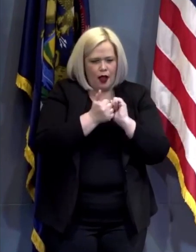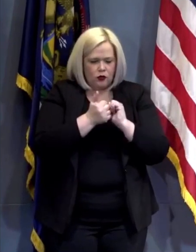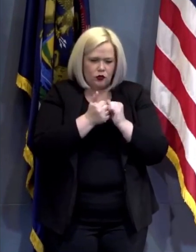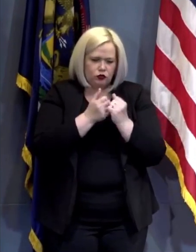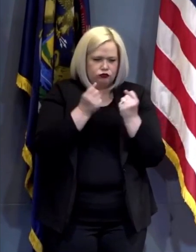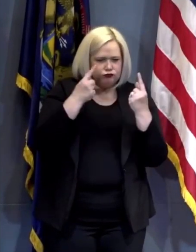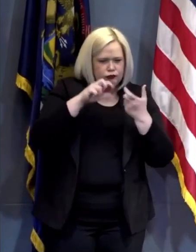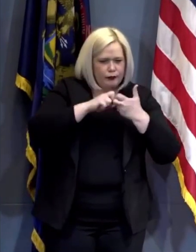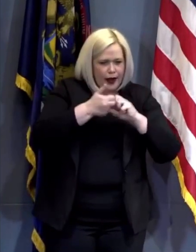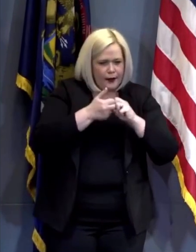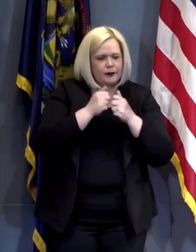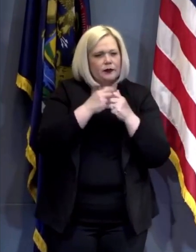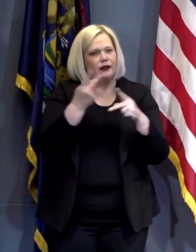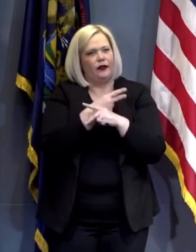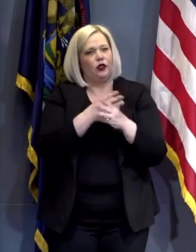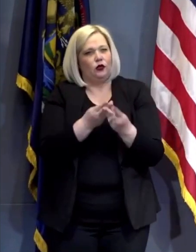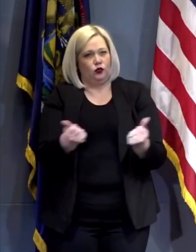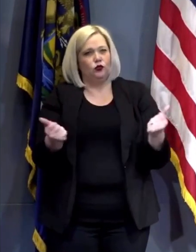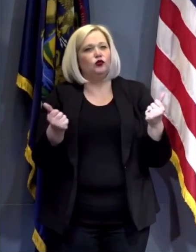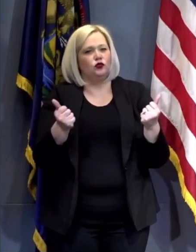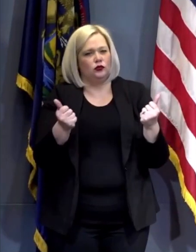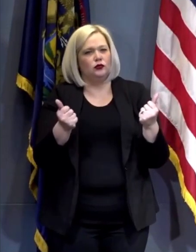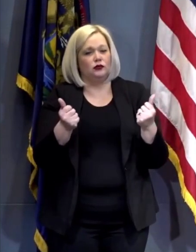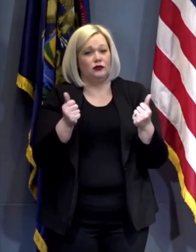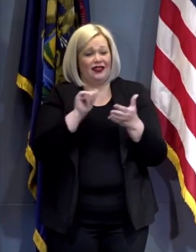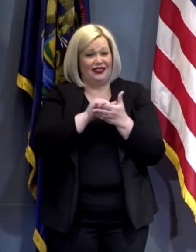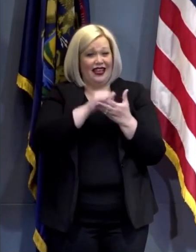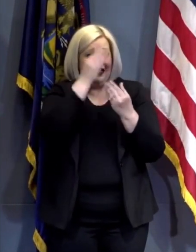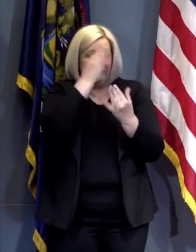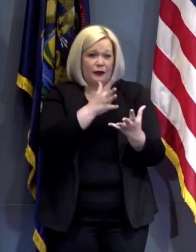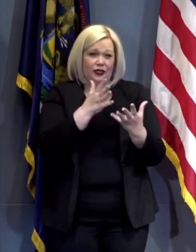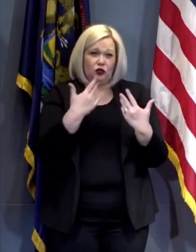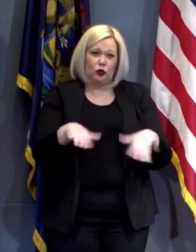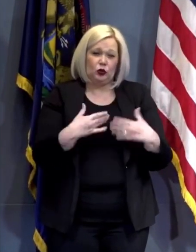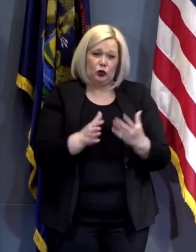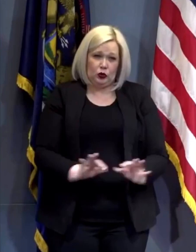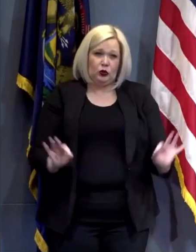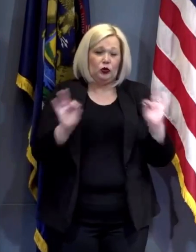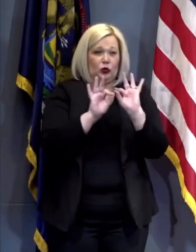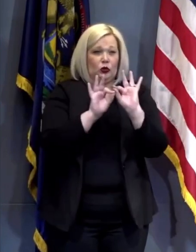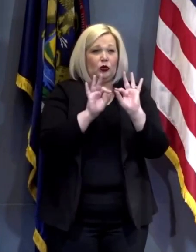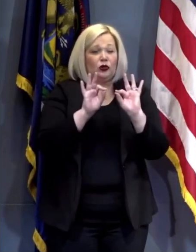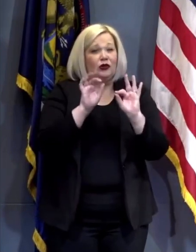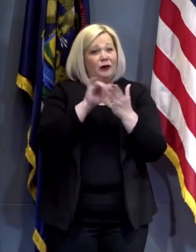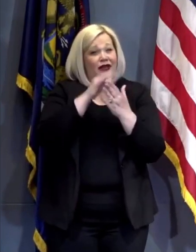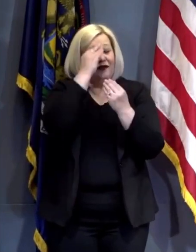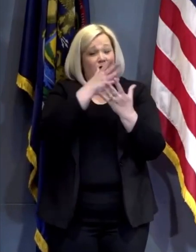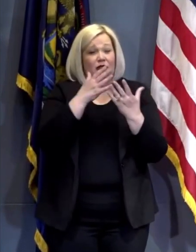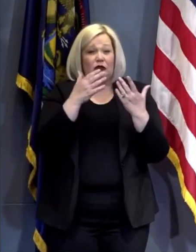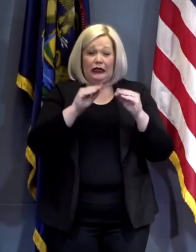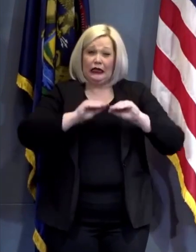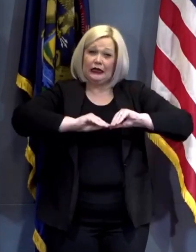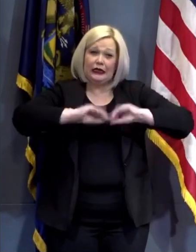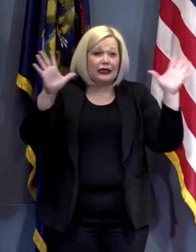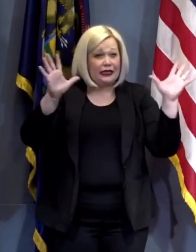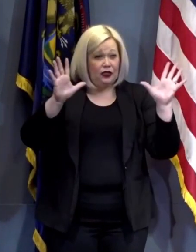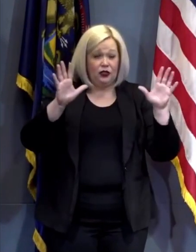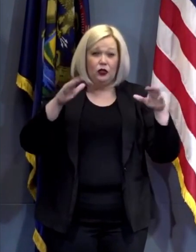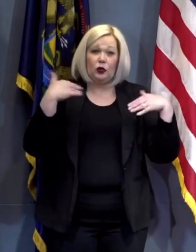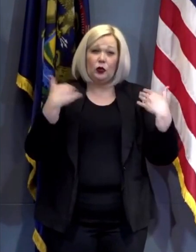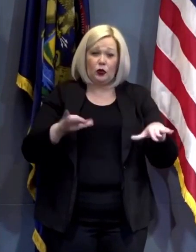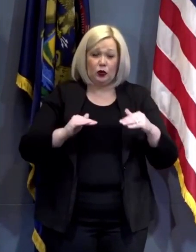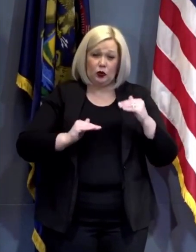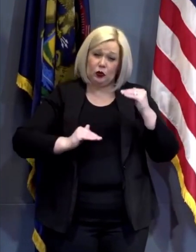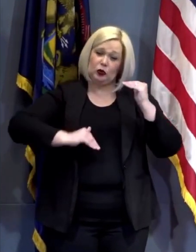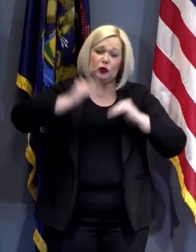but to designing solutions and the data and information is very clear there is a specific and severe racial disparity that we need to